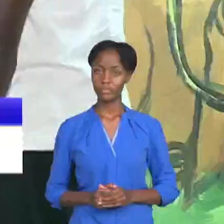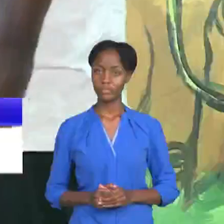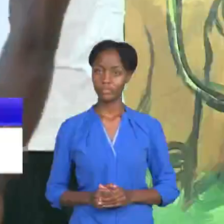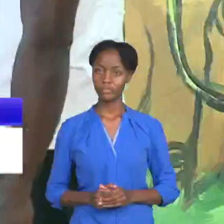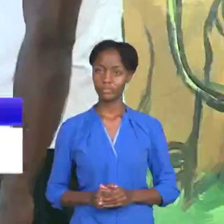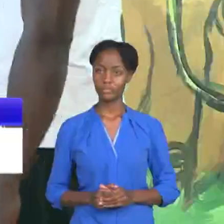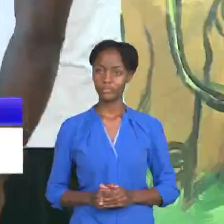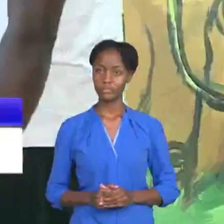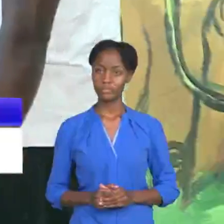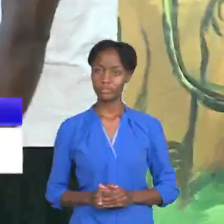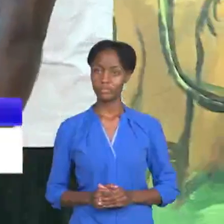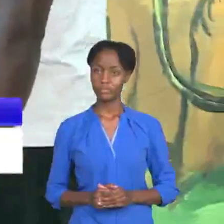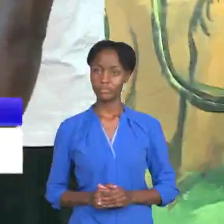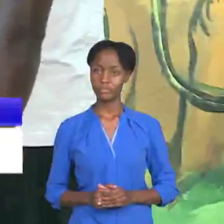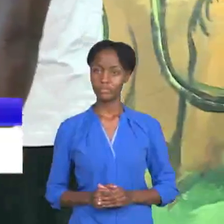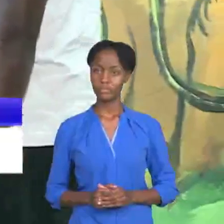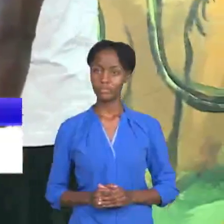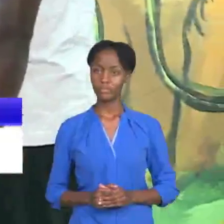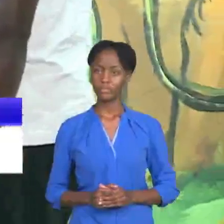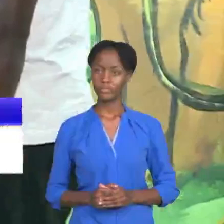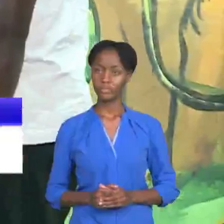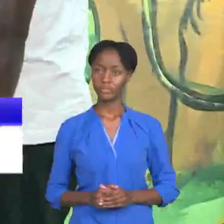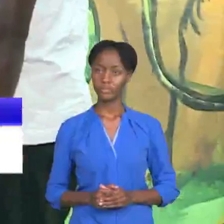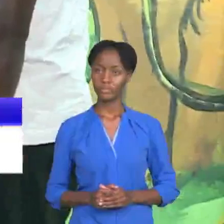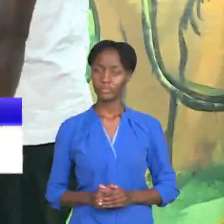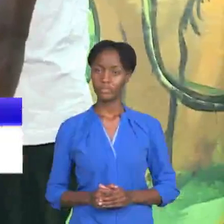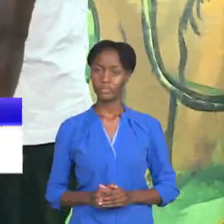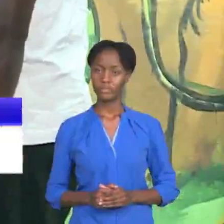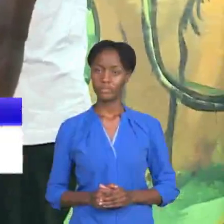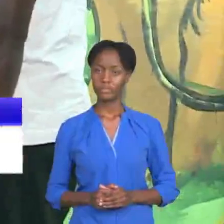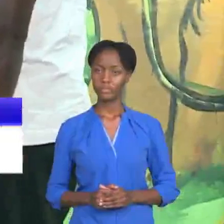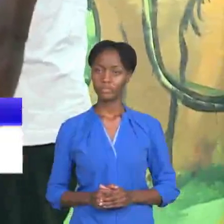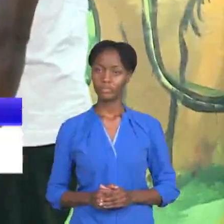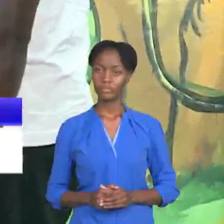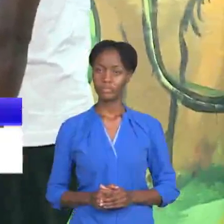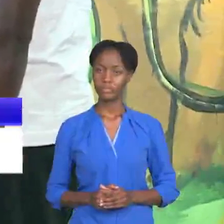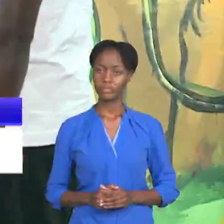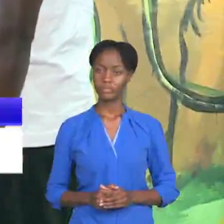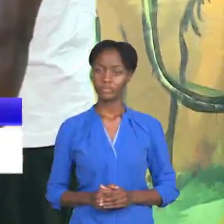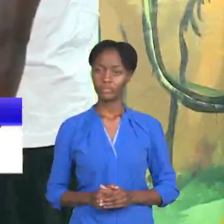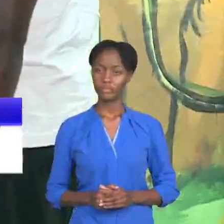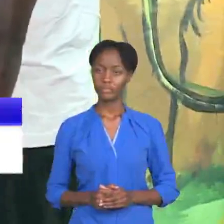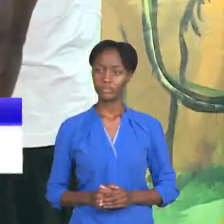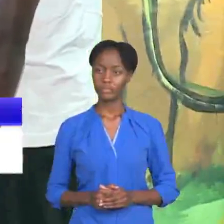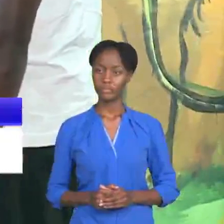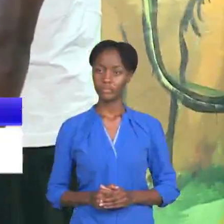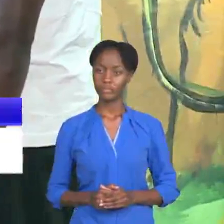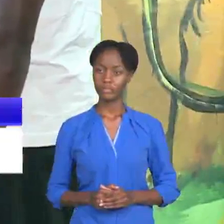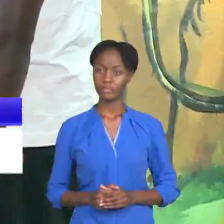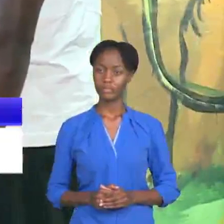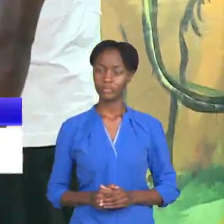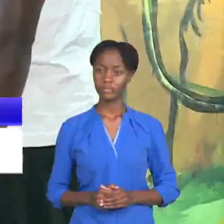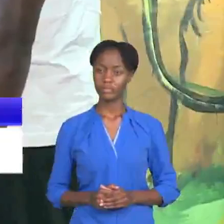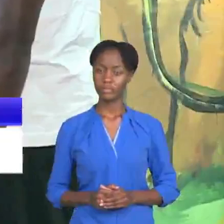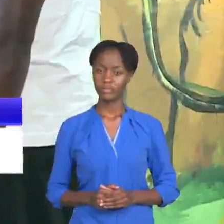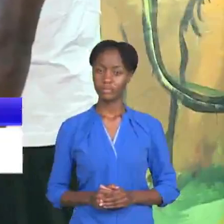have eye contact as you communicate you don't keep turning or looking ahead yeah so that will not be fair so you look at